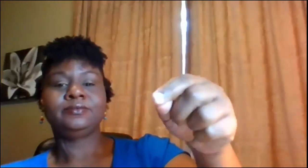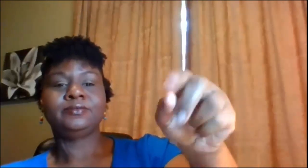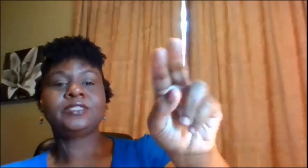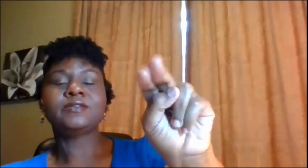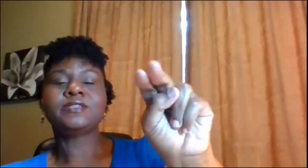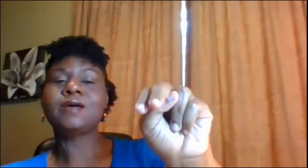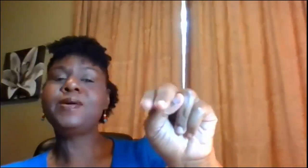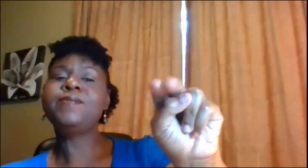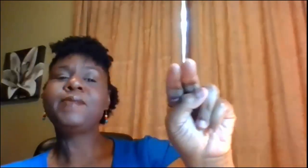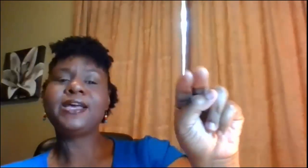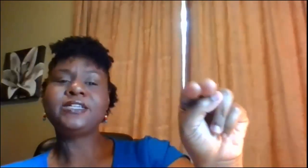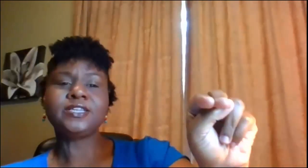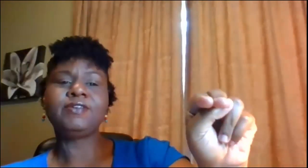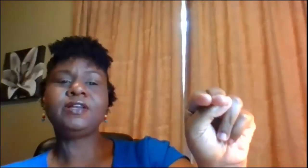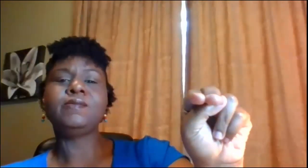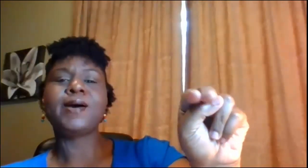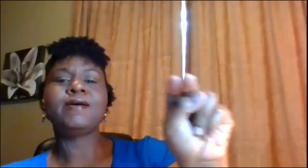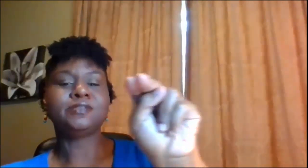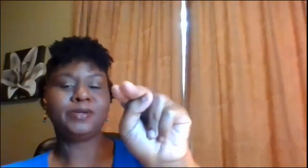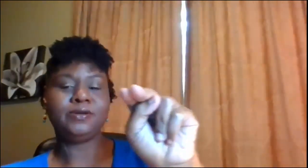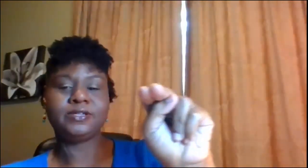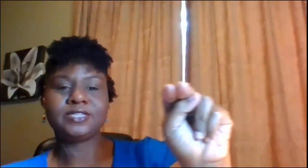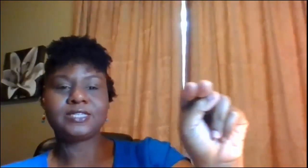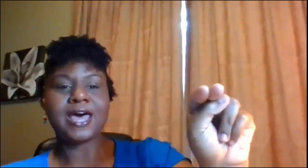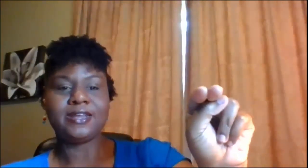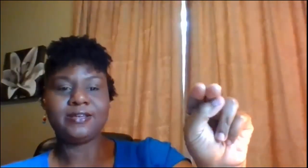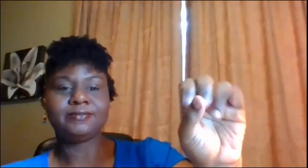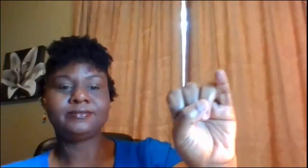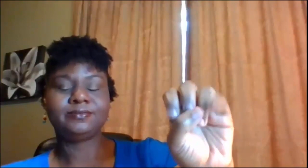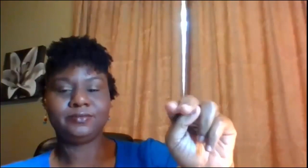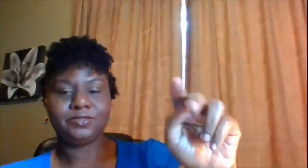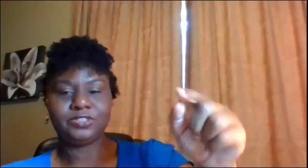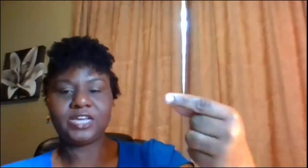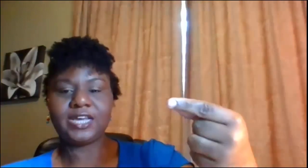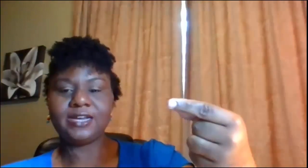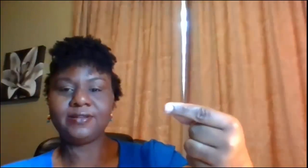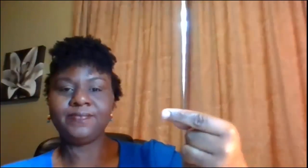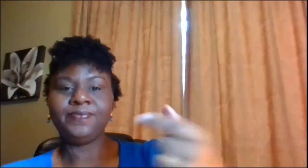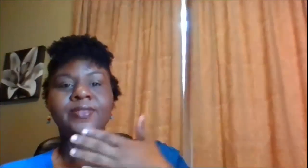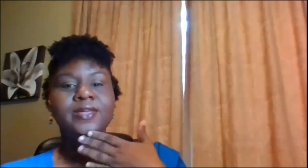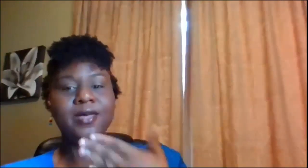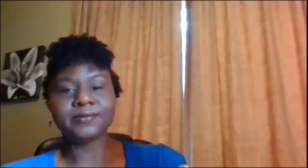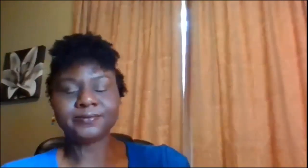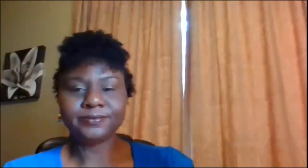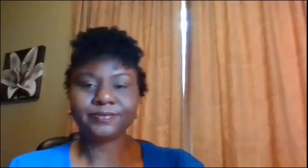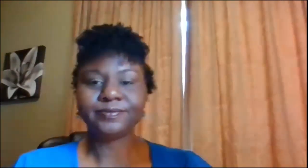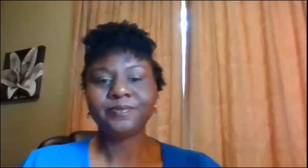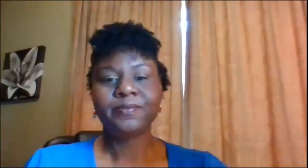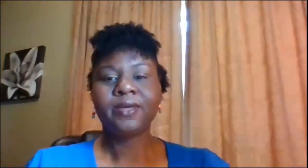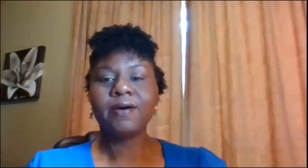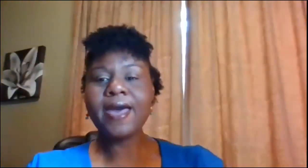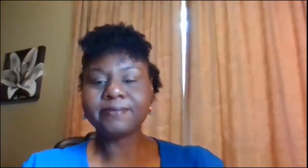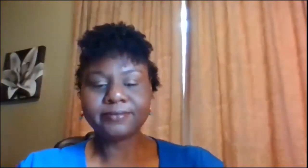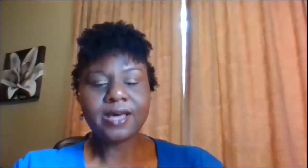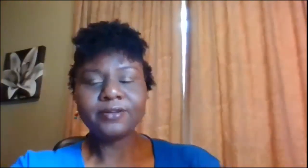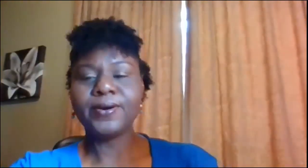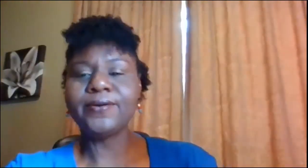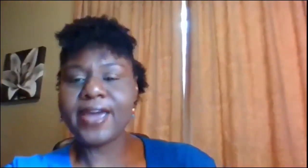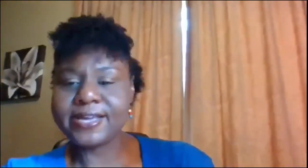so some people may just give it a little bounce but you can just slide it Channing good okay y'all doing great